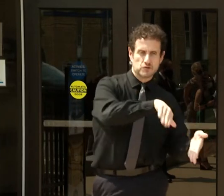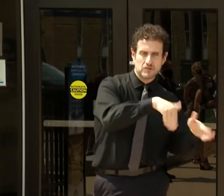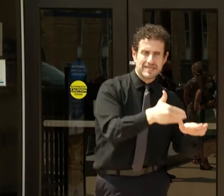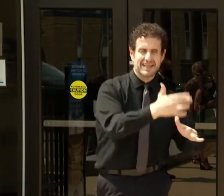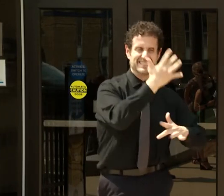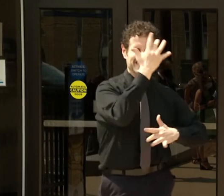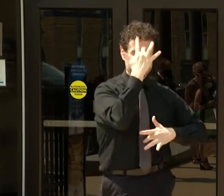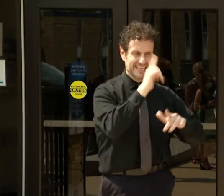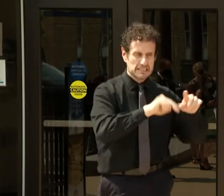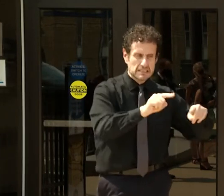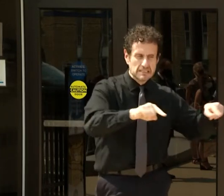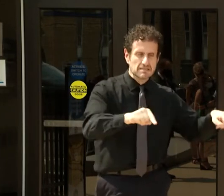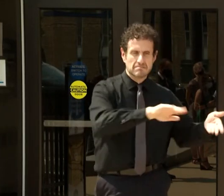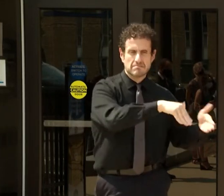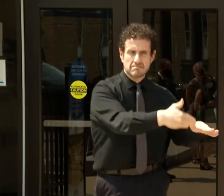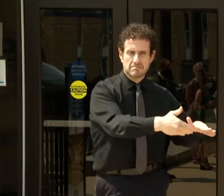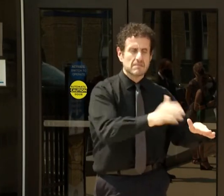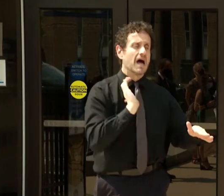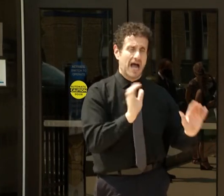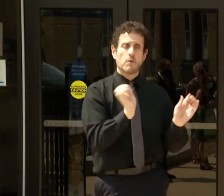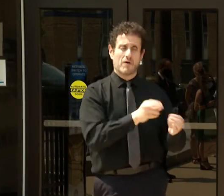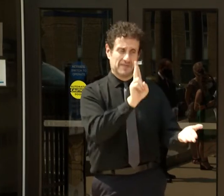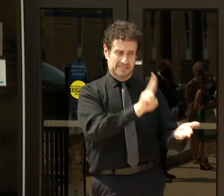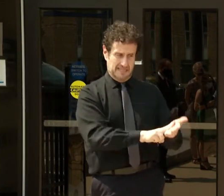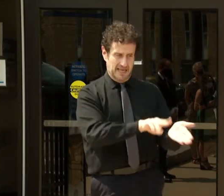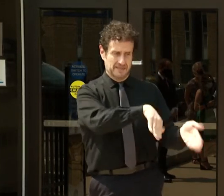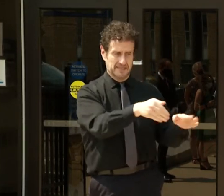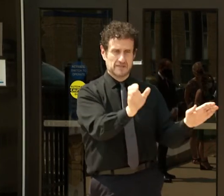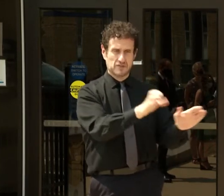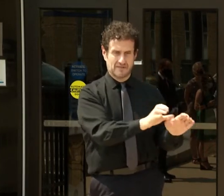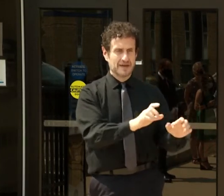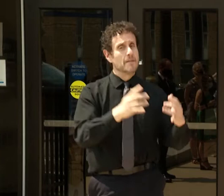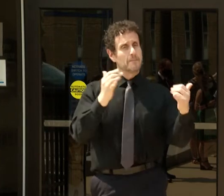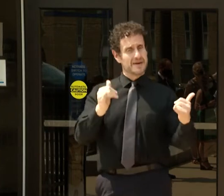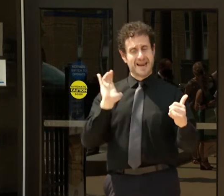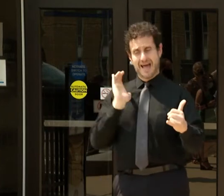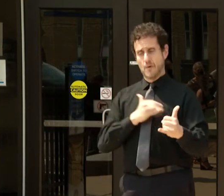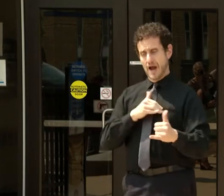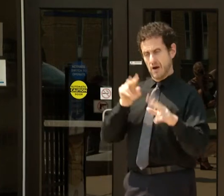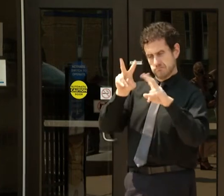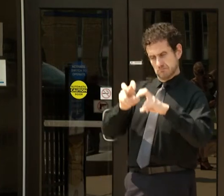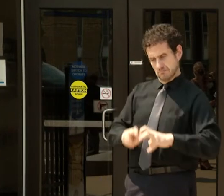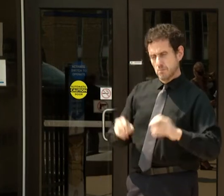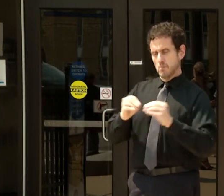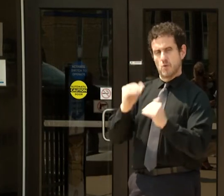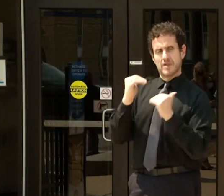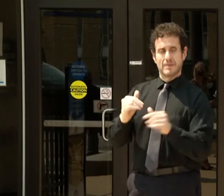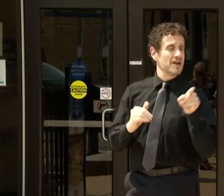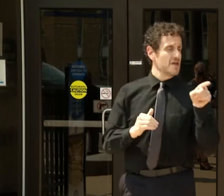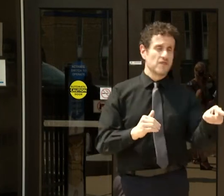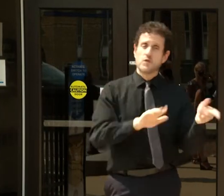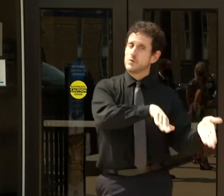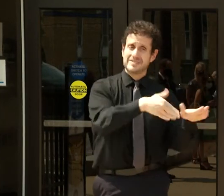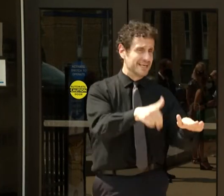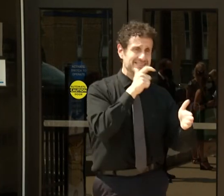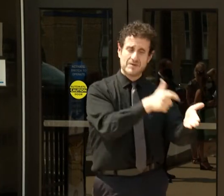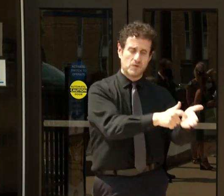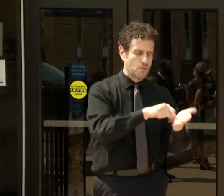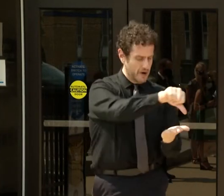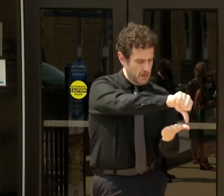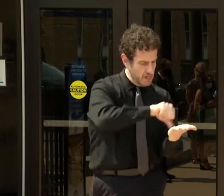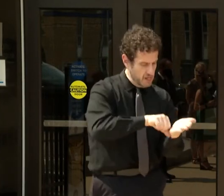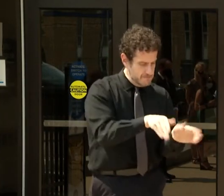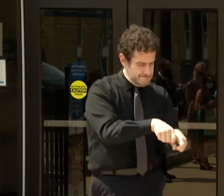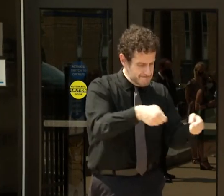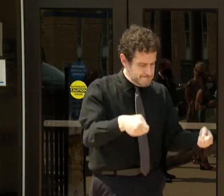deaths for which our office signed the death certificates. These deaths do not need an autopsy or detailed review